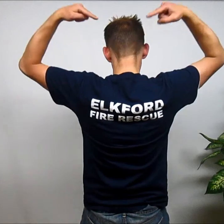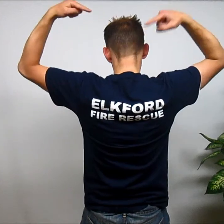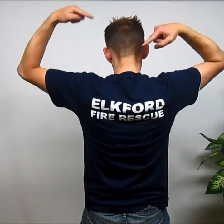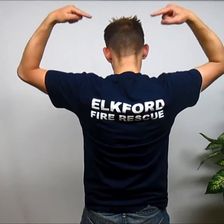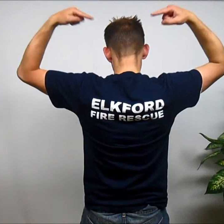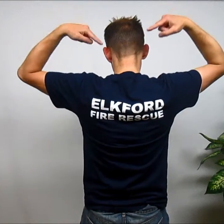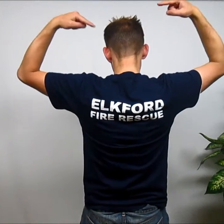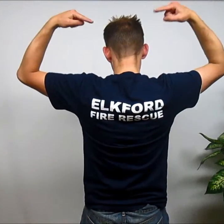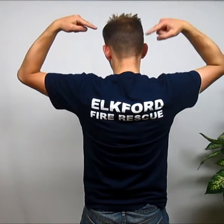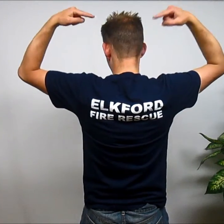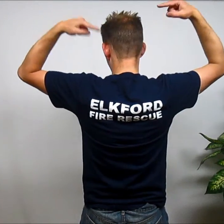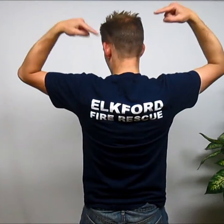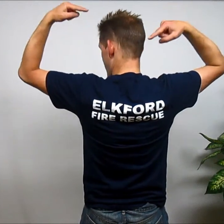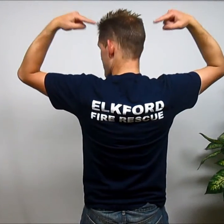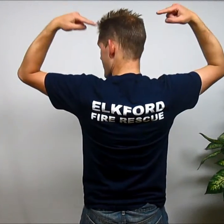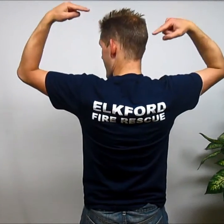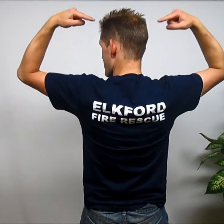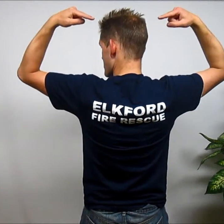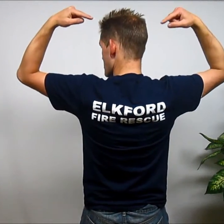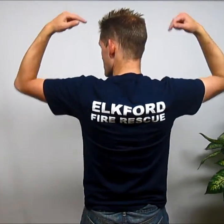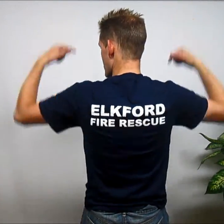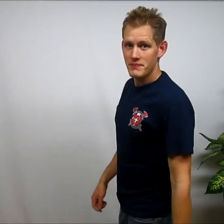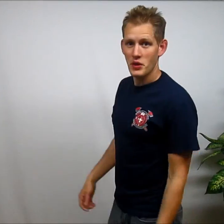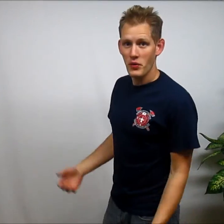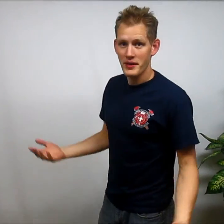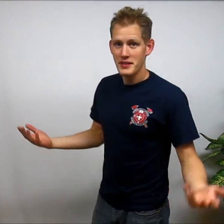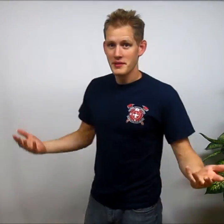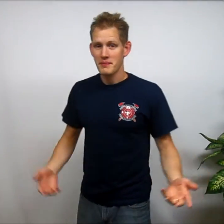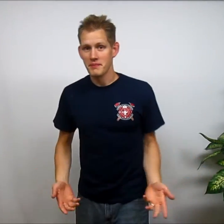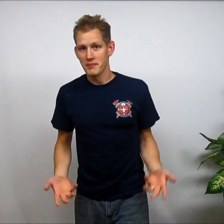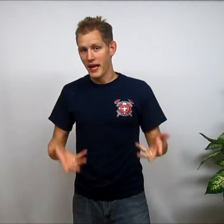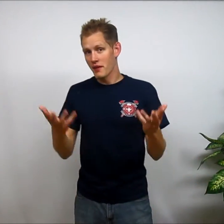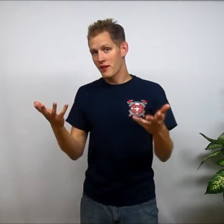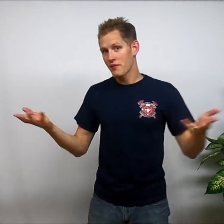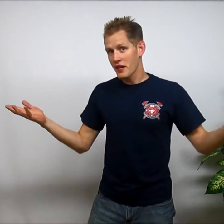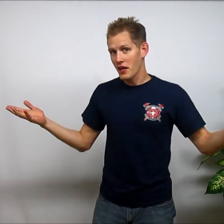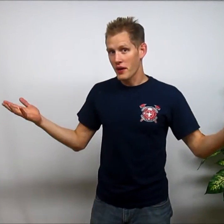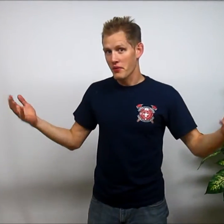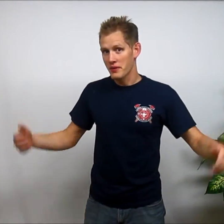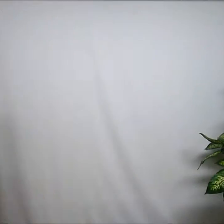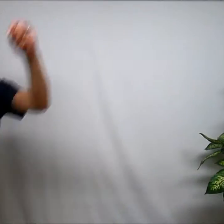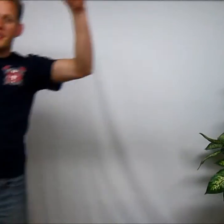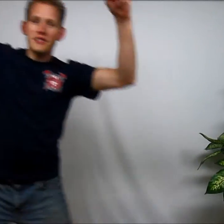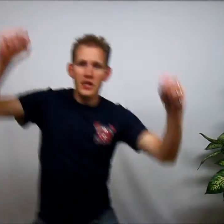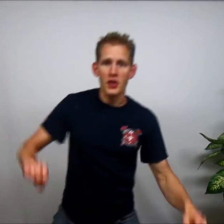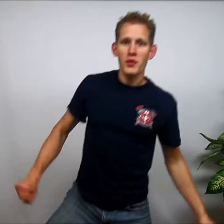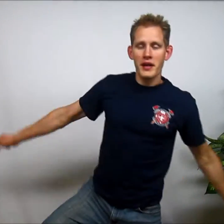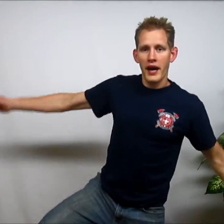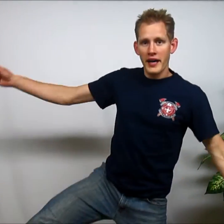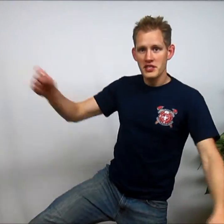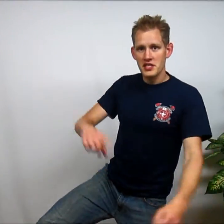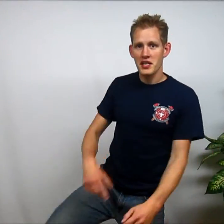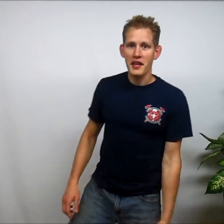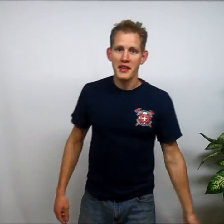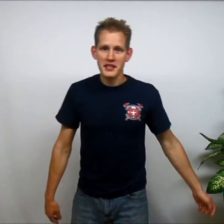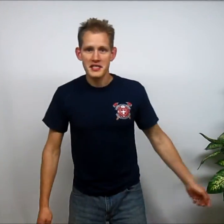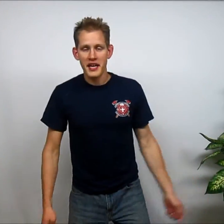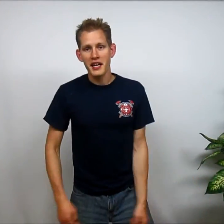fire practice. I didn't have a lot of time to go and plan a big video out. So, I just thought that instead,